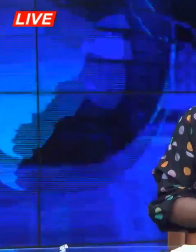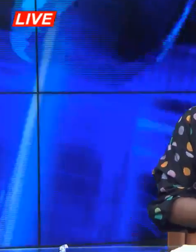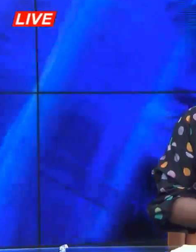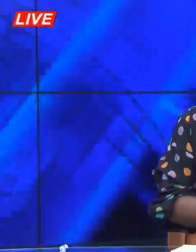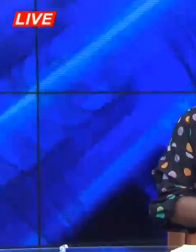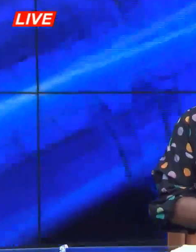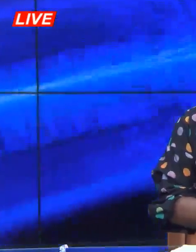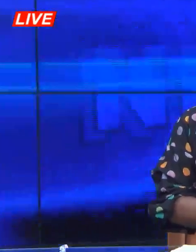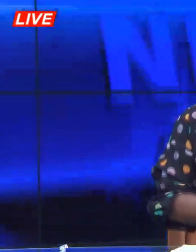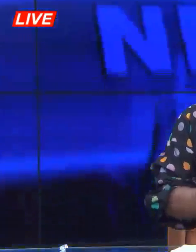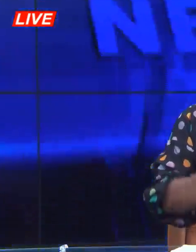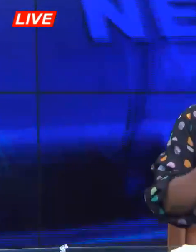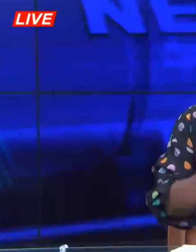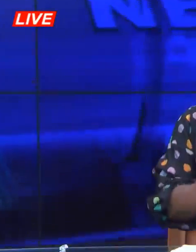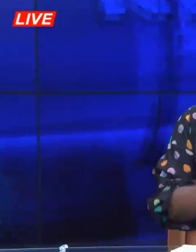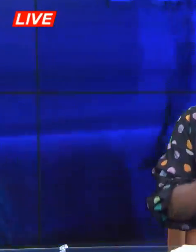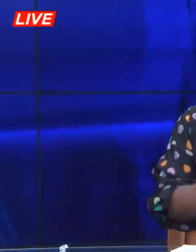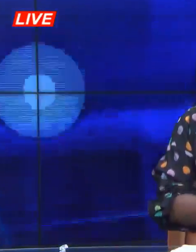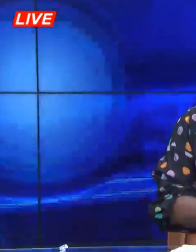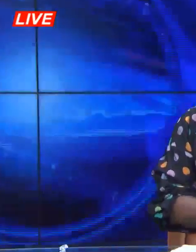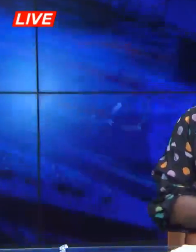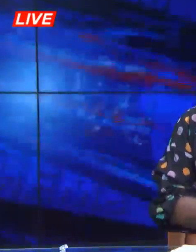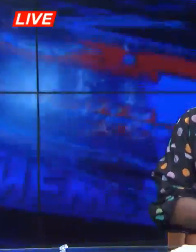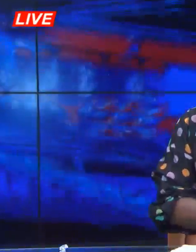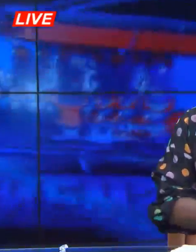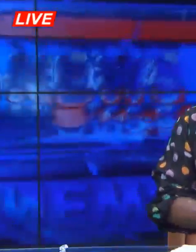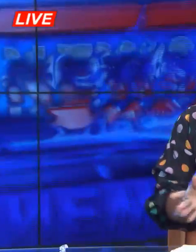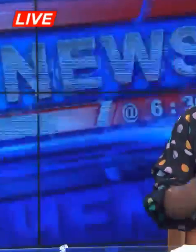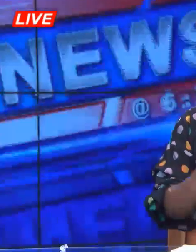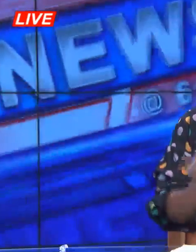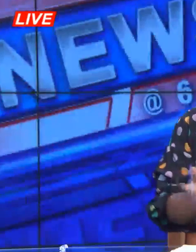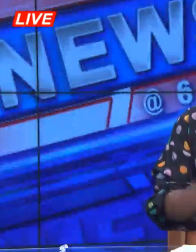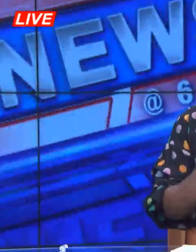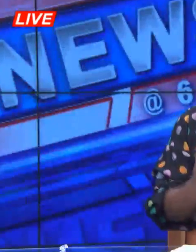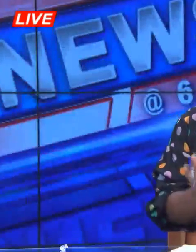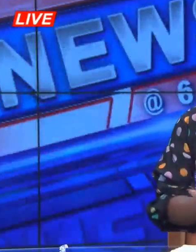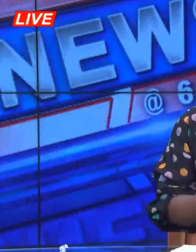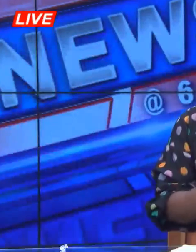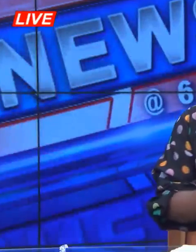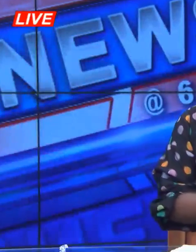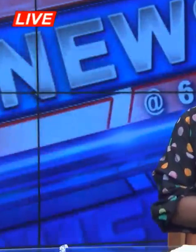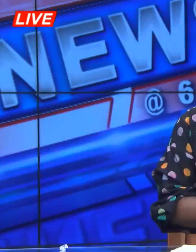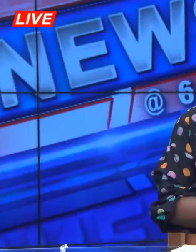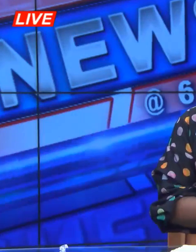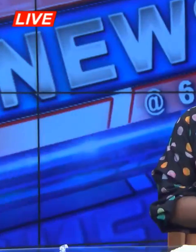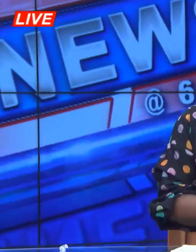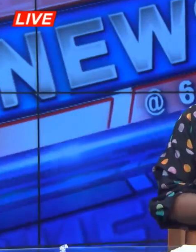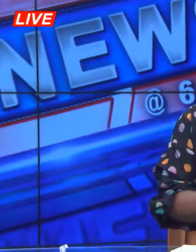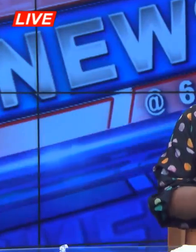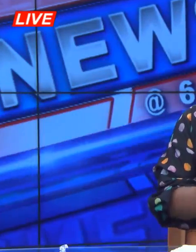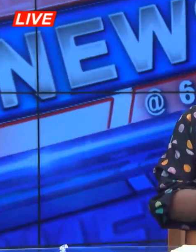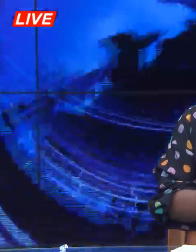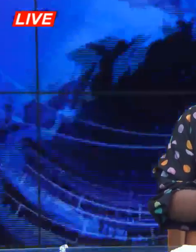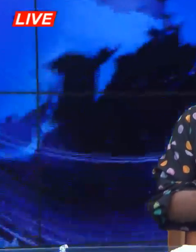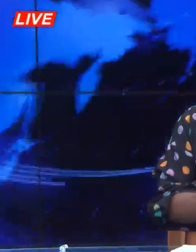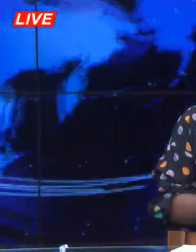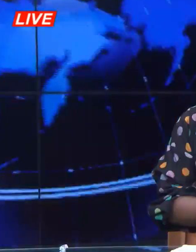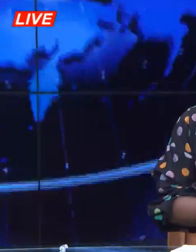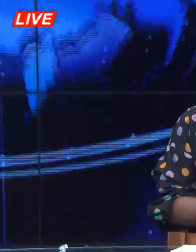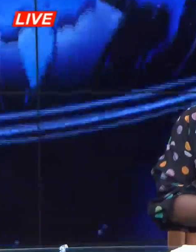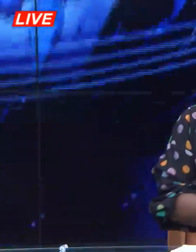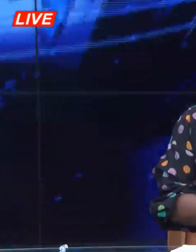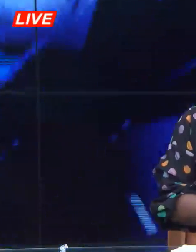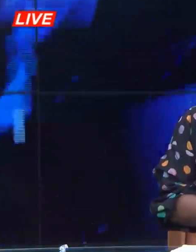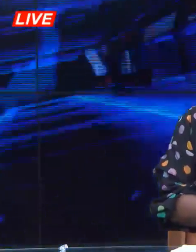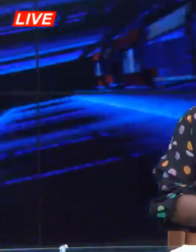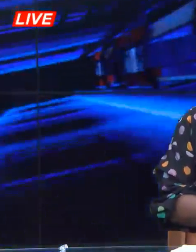of the nineteen yen in nine and so a dear chia dear san yomani cases kwa hena air costo hena air costo sa hena mubisa se apumdini mme